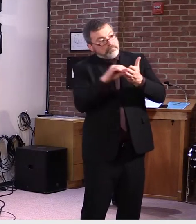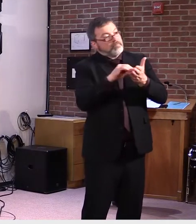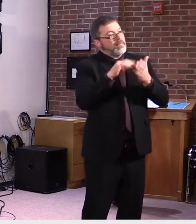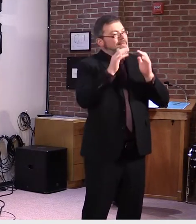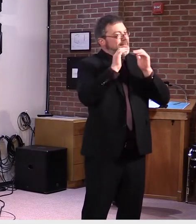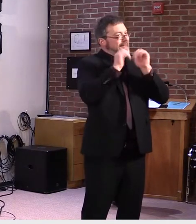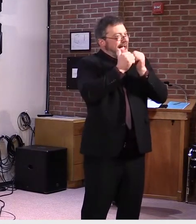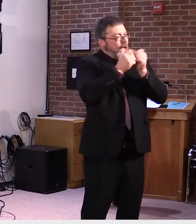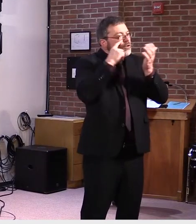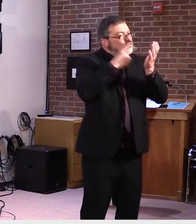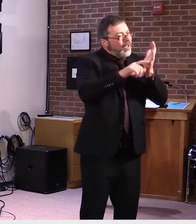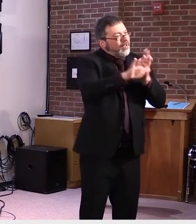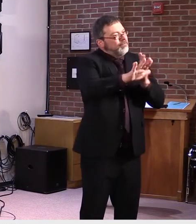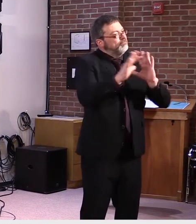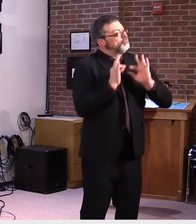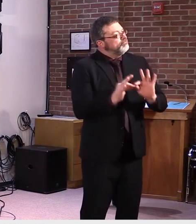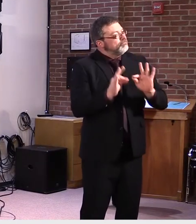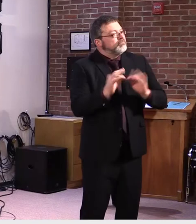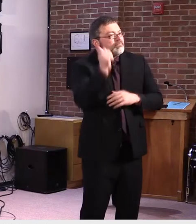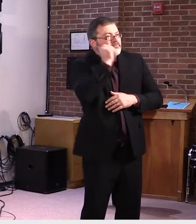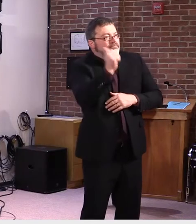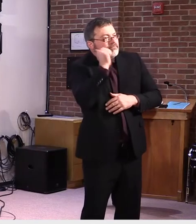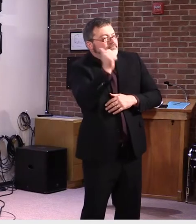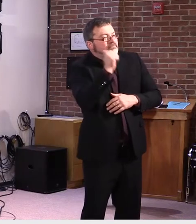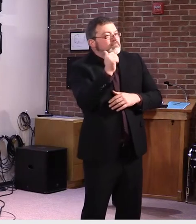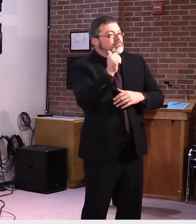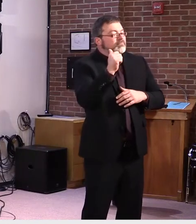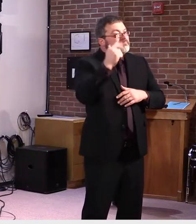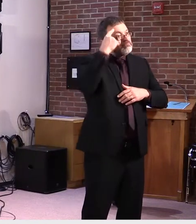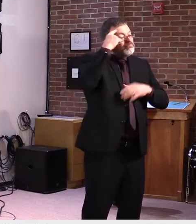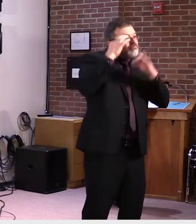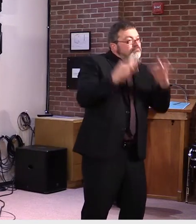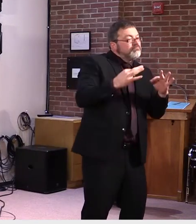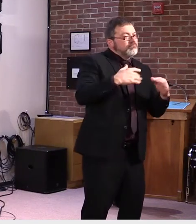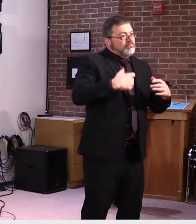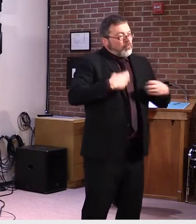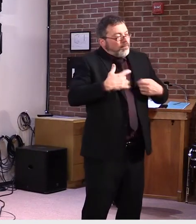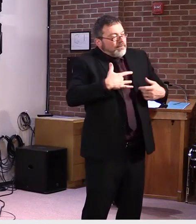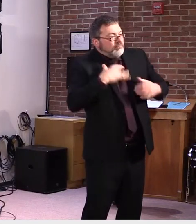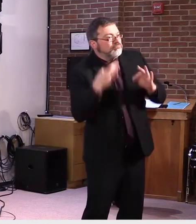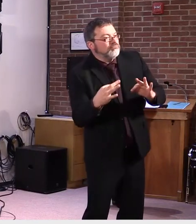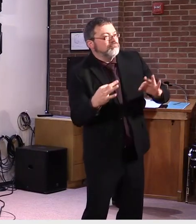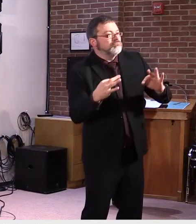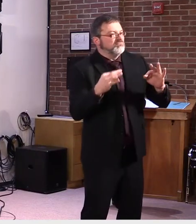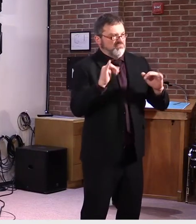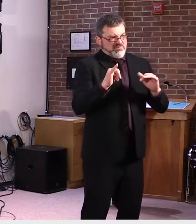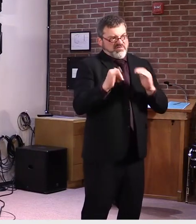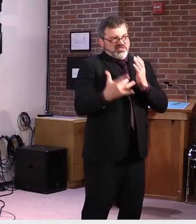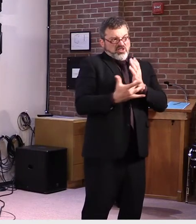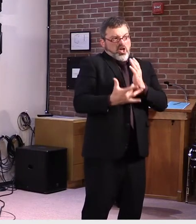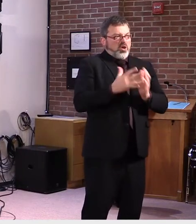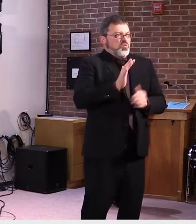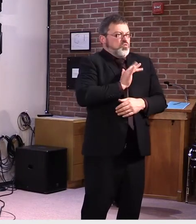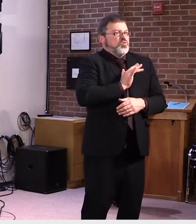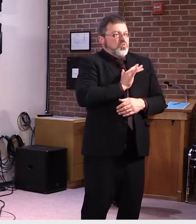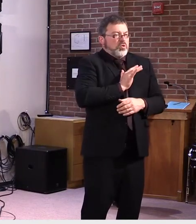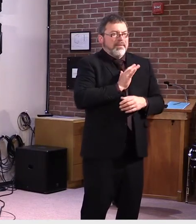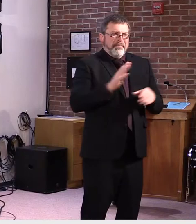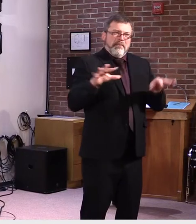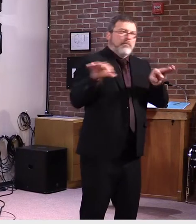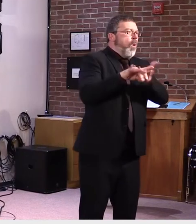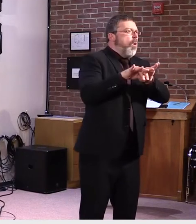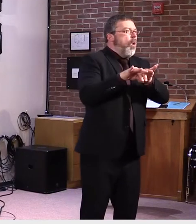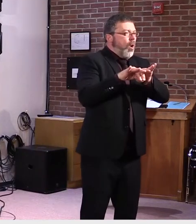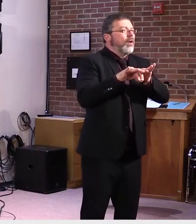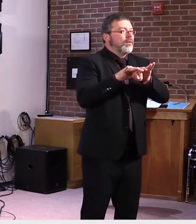identify a technology solution this week. All the technology investments for the support of our districts in this emergency are being funded by federal